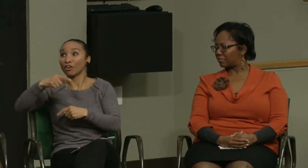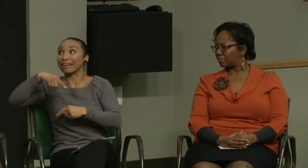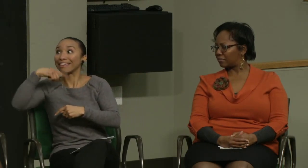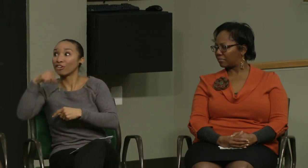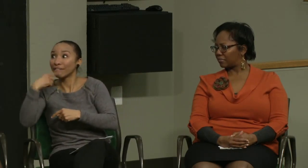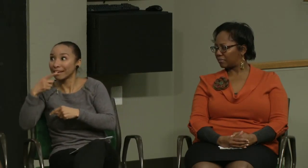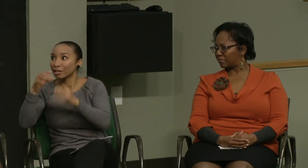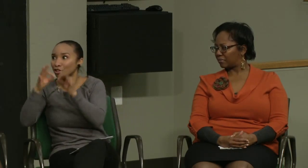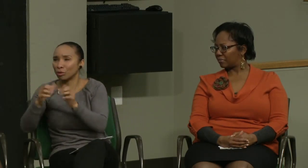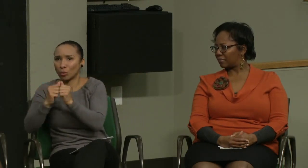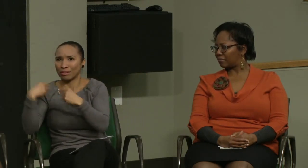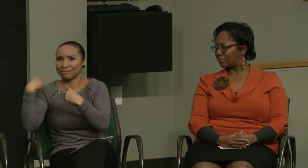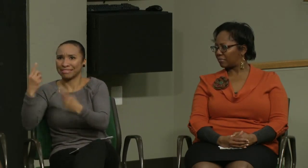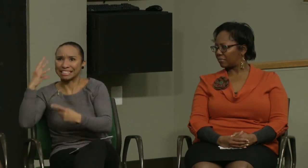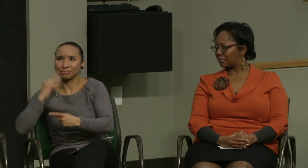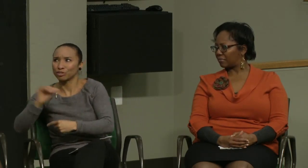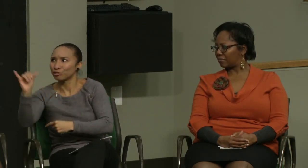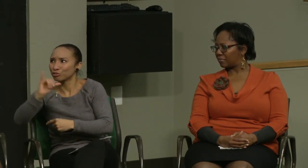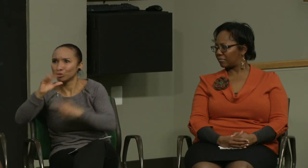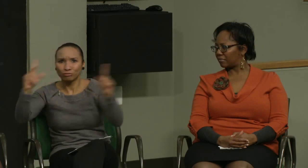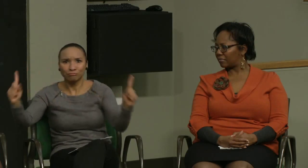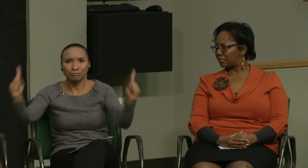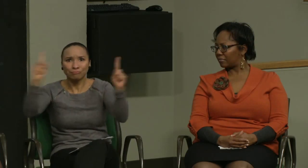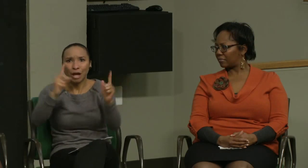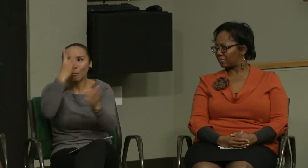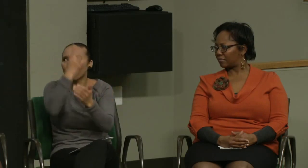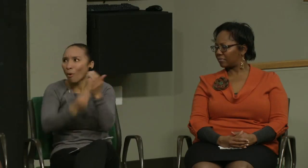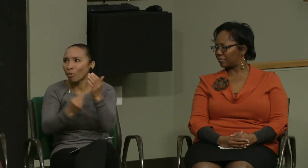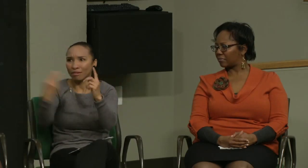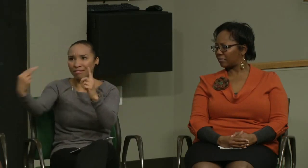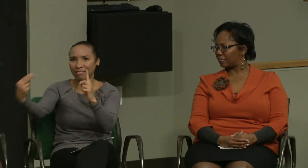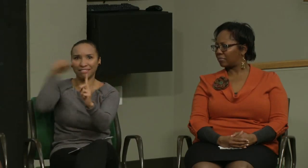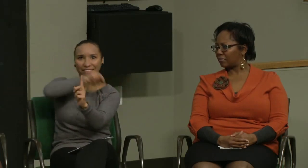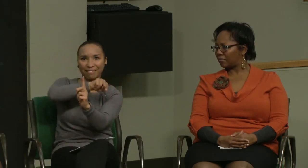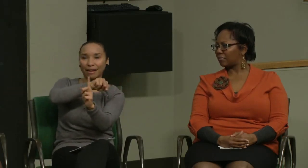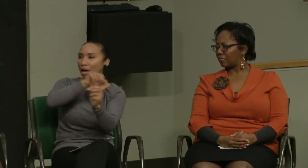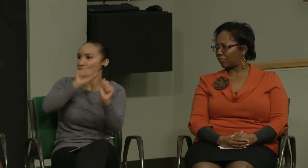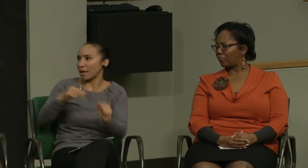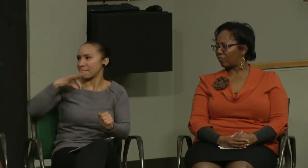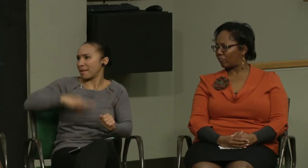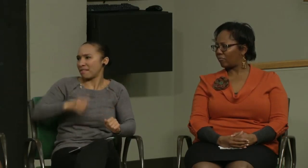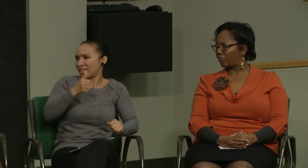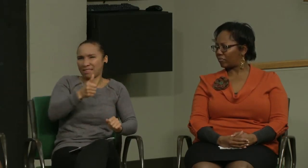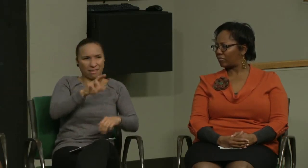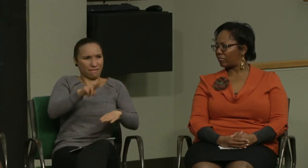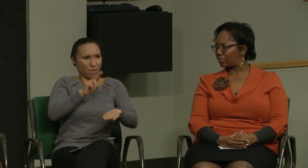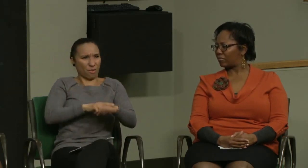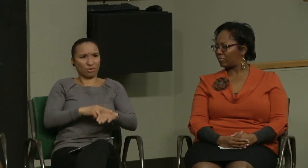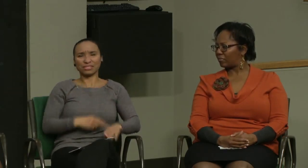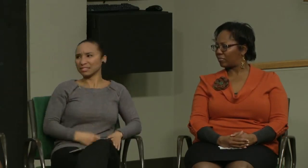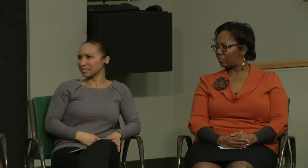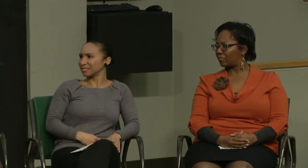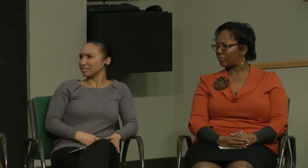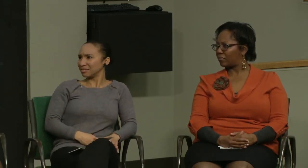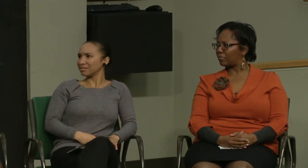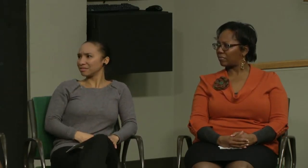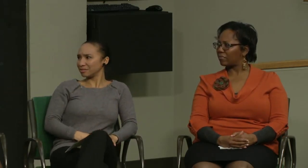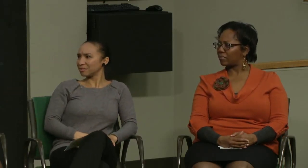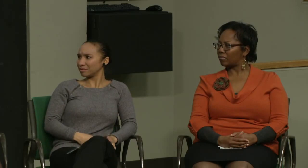So, imagine to have a deaf interpreter that you can be able to work with but also have a hearing interpreter as a peer mentor. That would